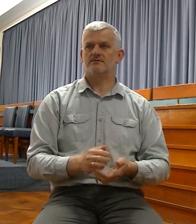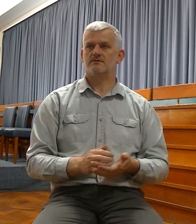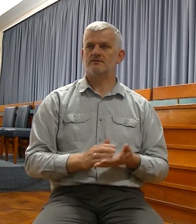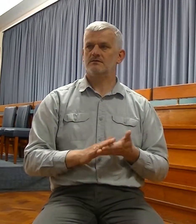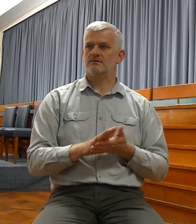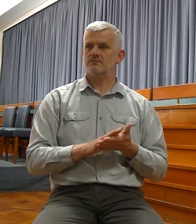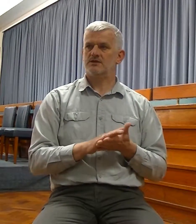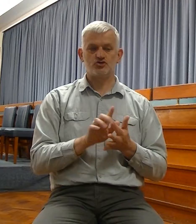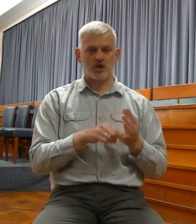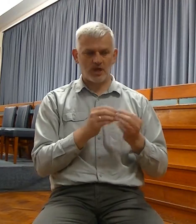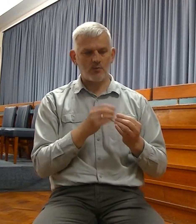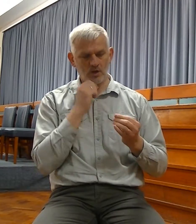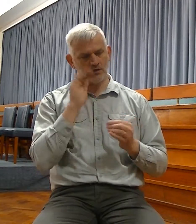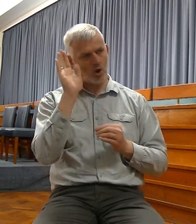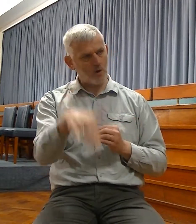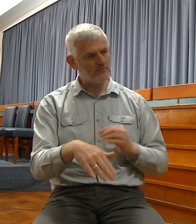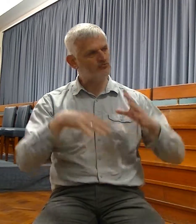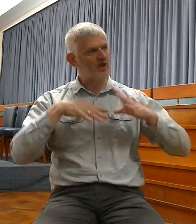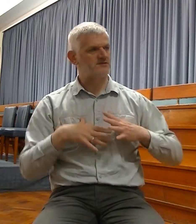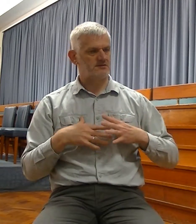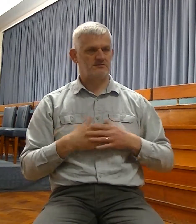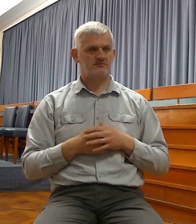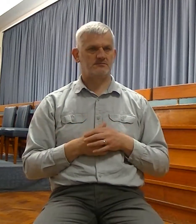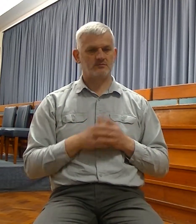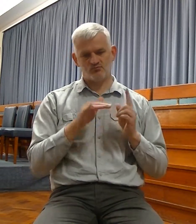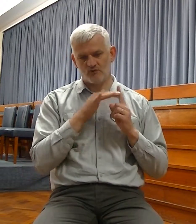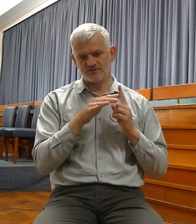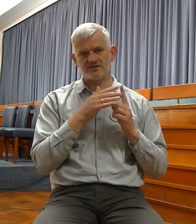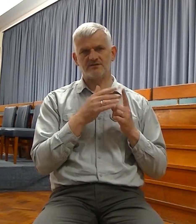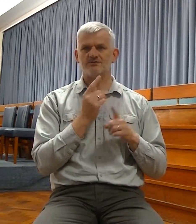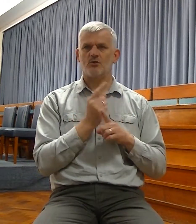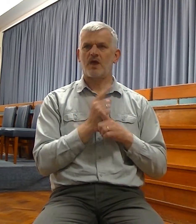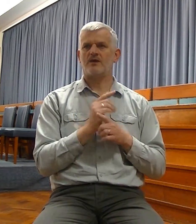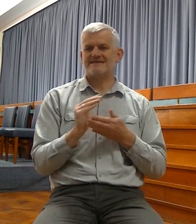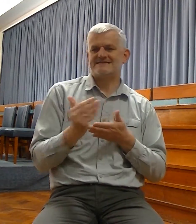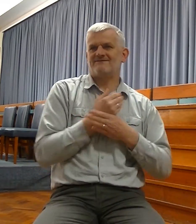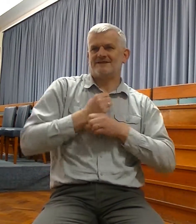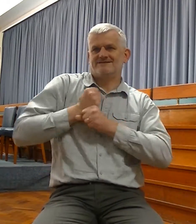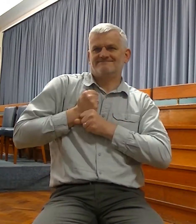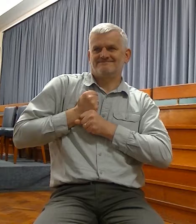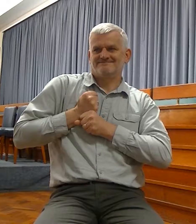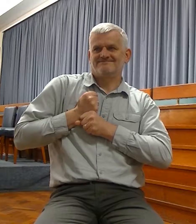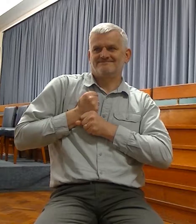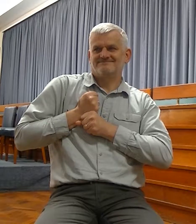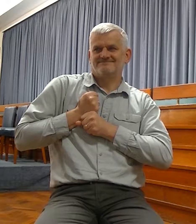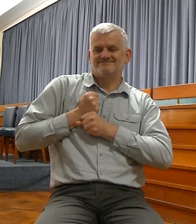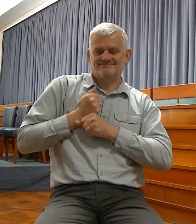rest, and so on. And so there were prophecies of security in their release. Then you look down to verse